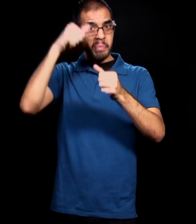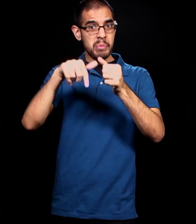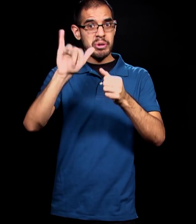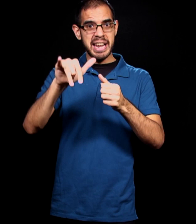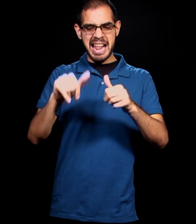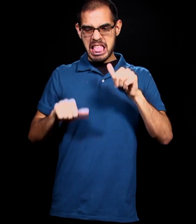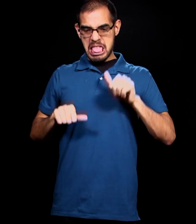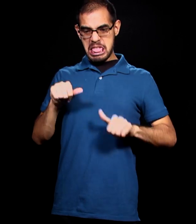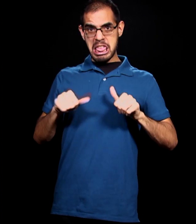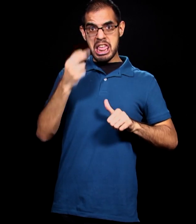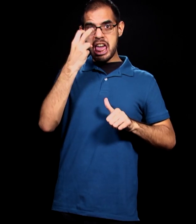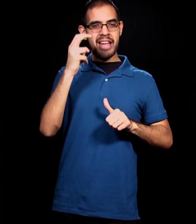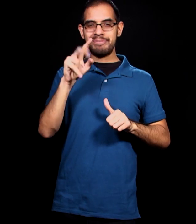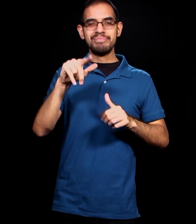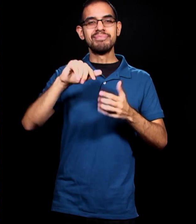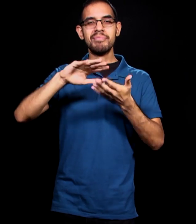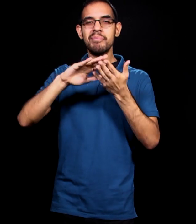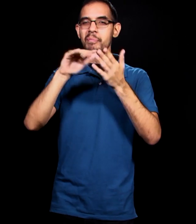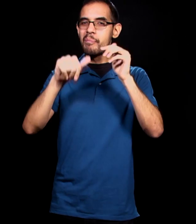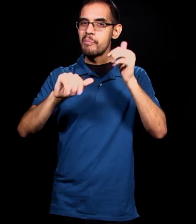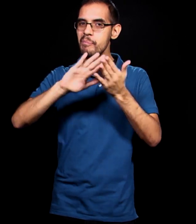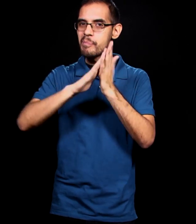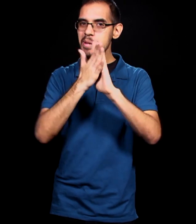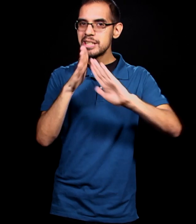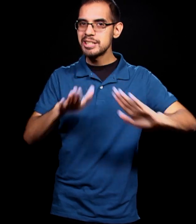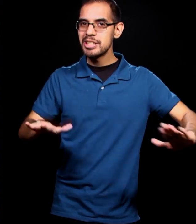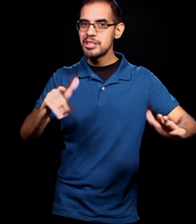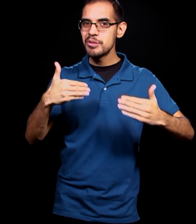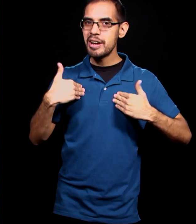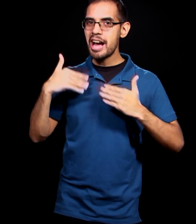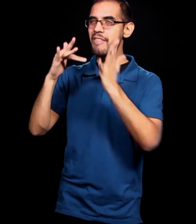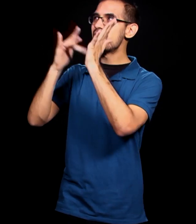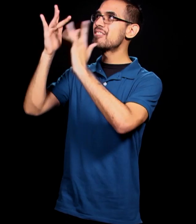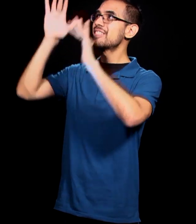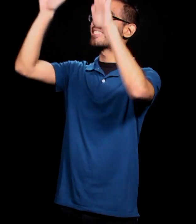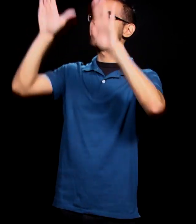of peace that you have in our great God. BT family, you're loved.